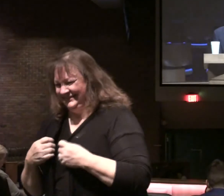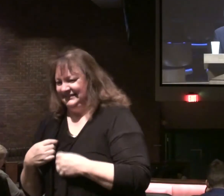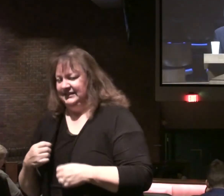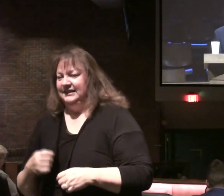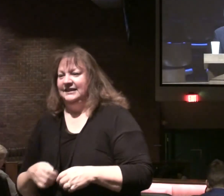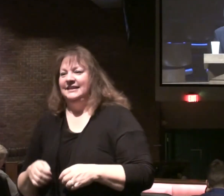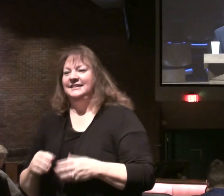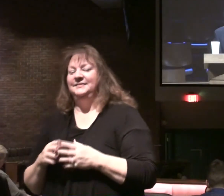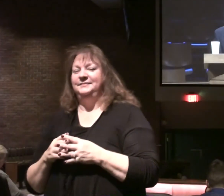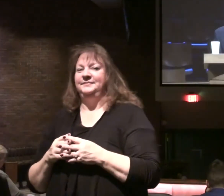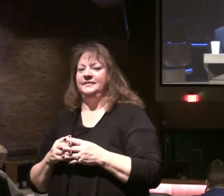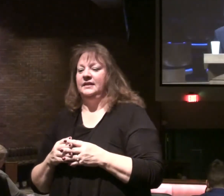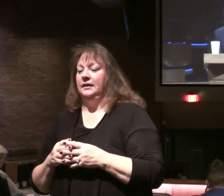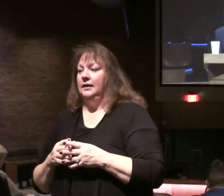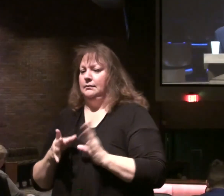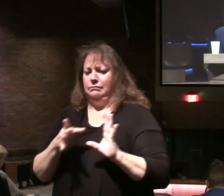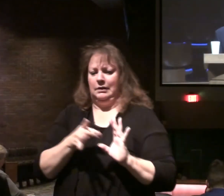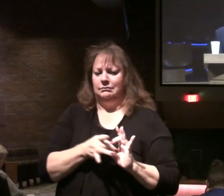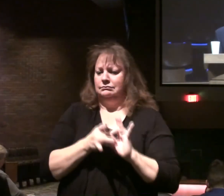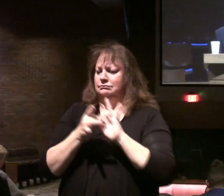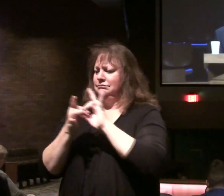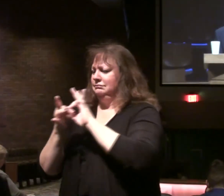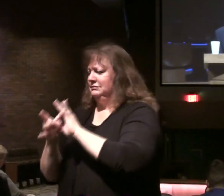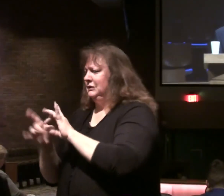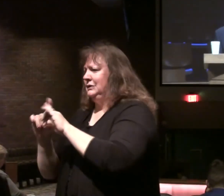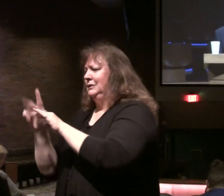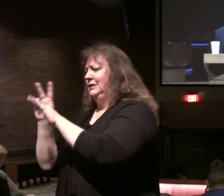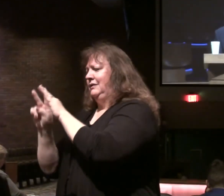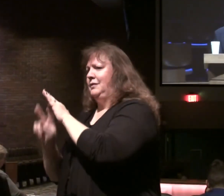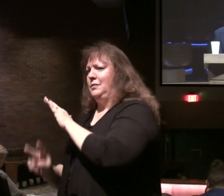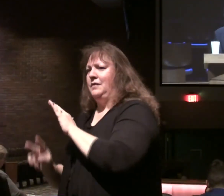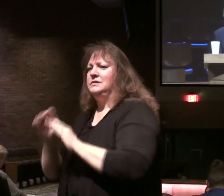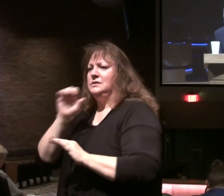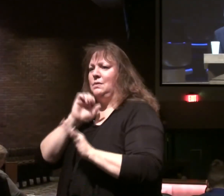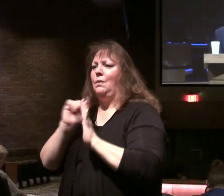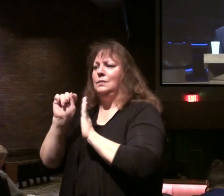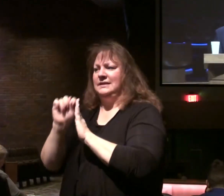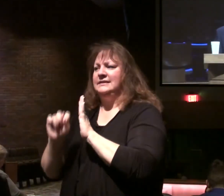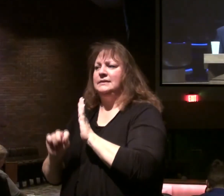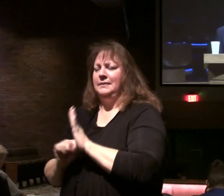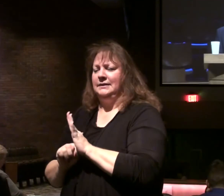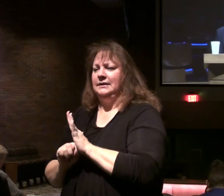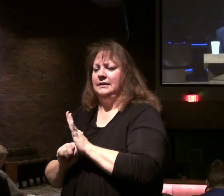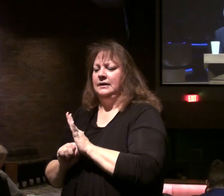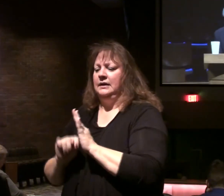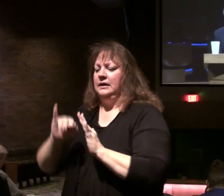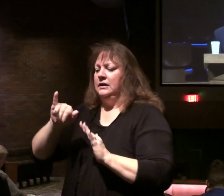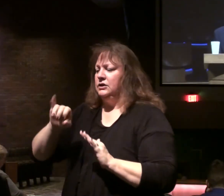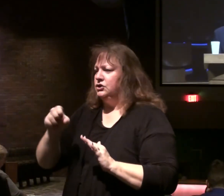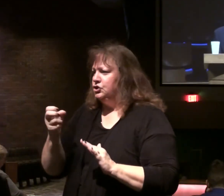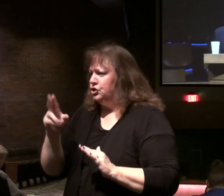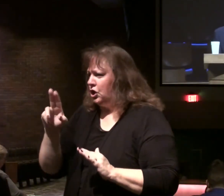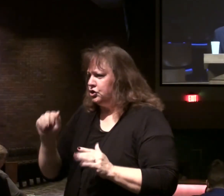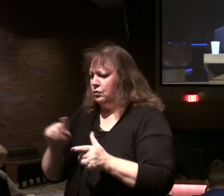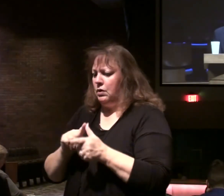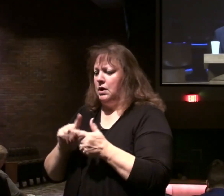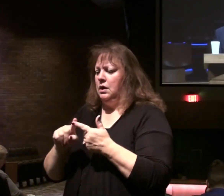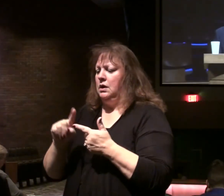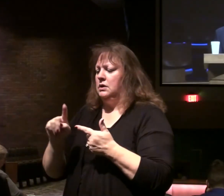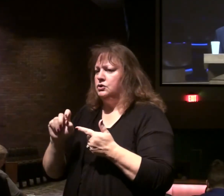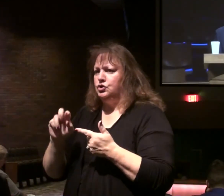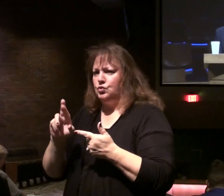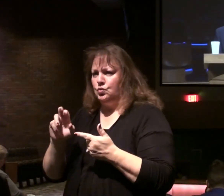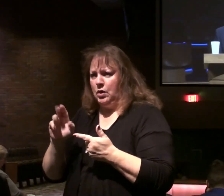We look at the connection. The different prophets. In the Old Testament. And Joshua was a rubble. And